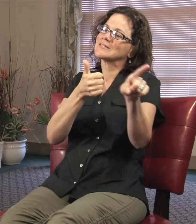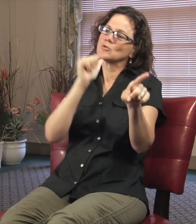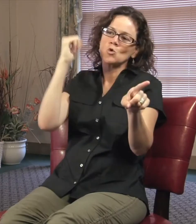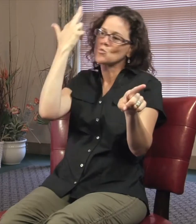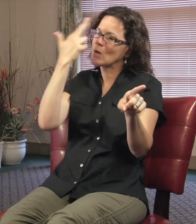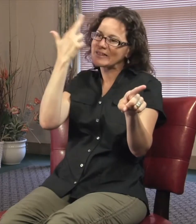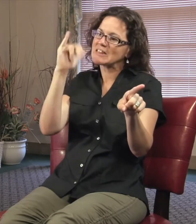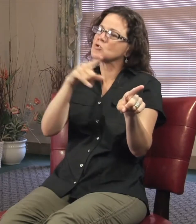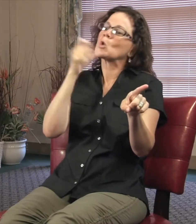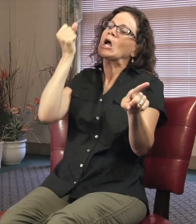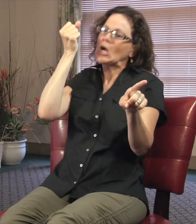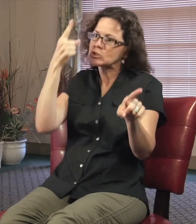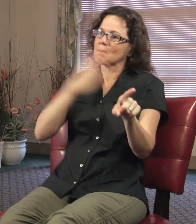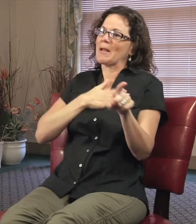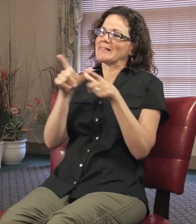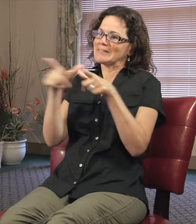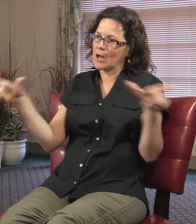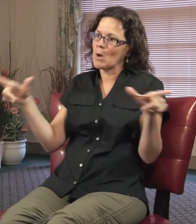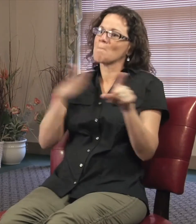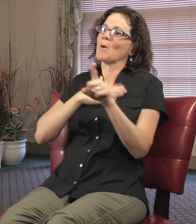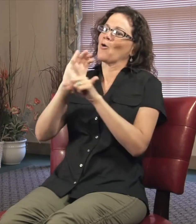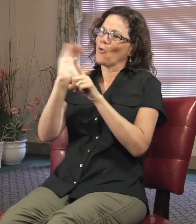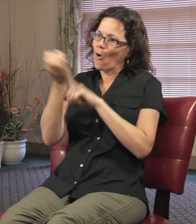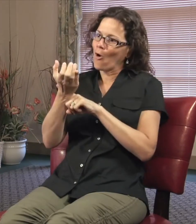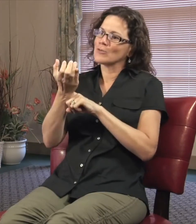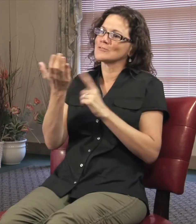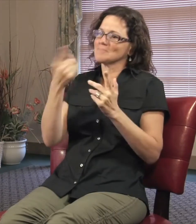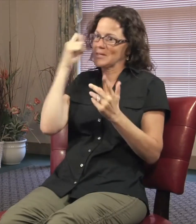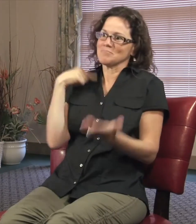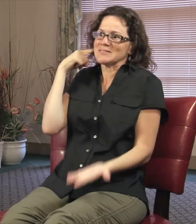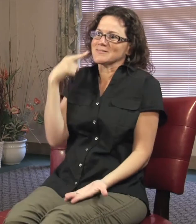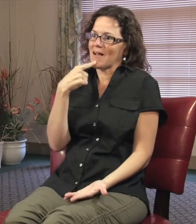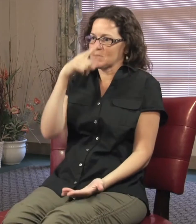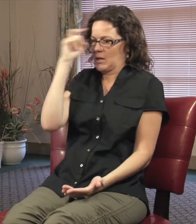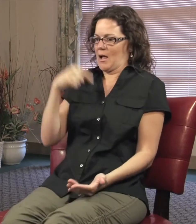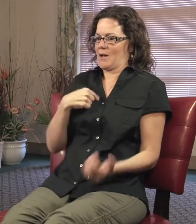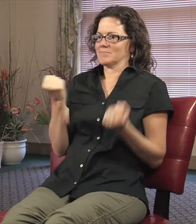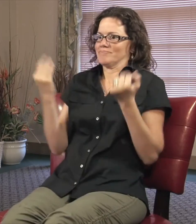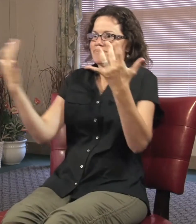to my mental health. I mean, I have specific linguistic needs and I'm